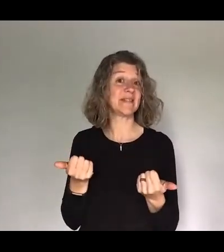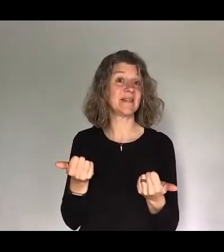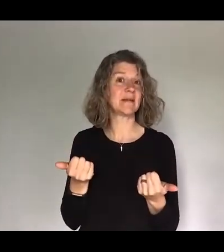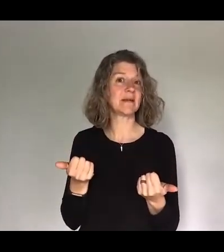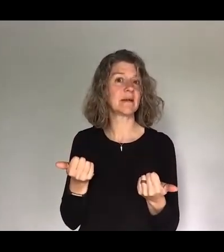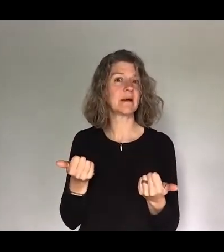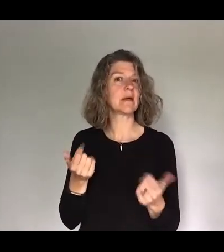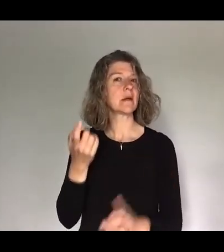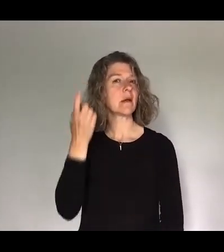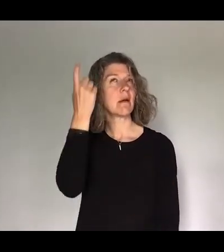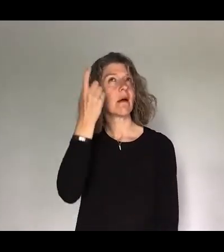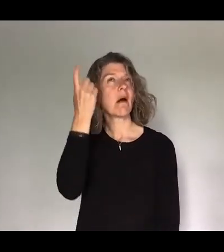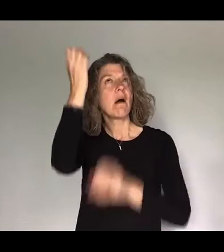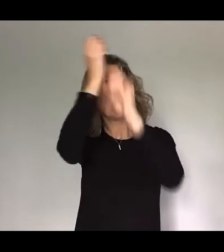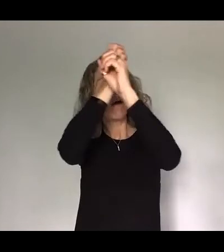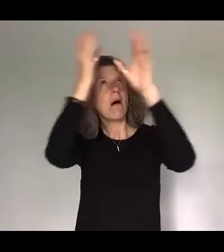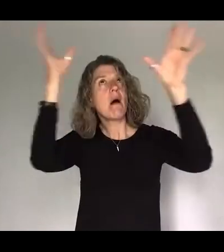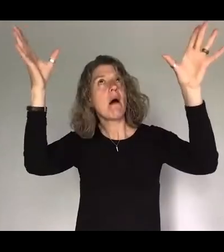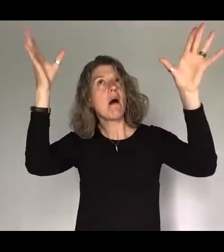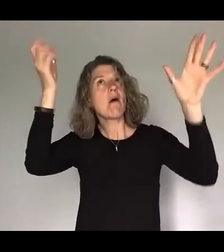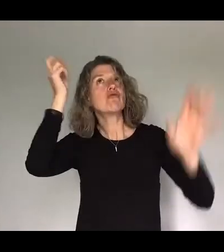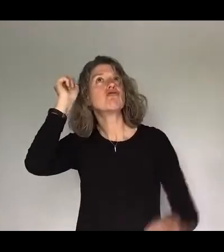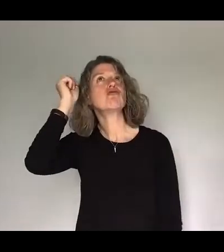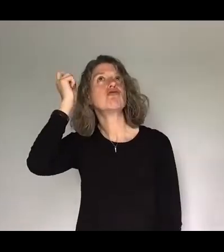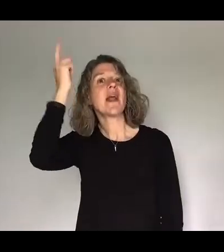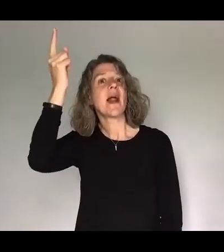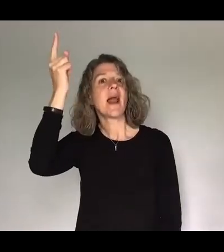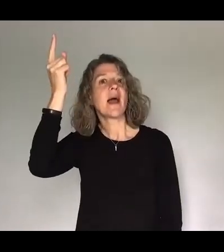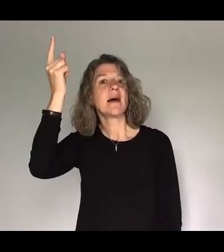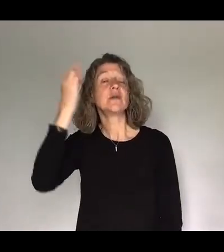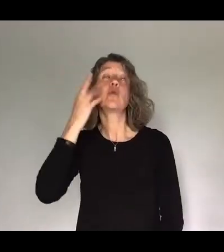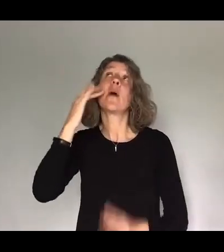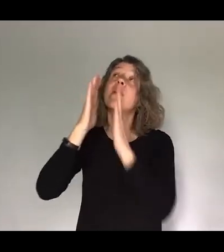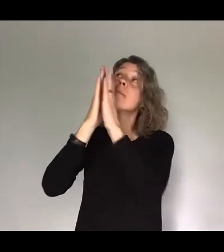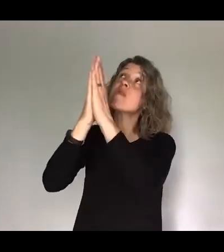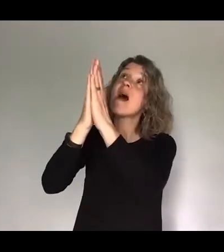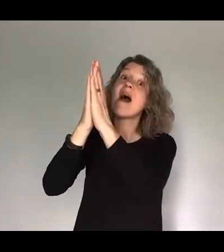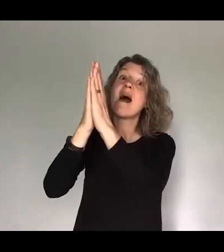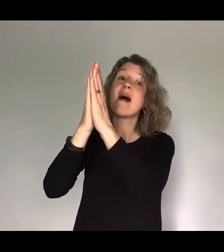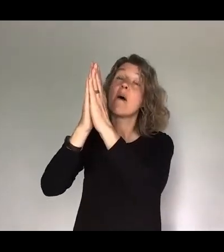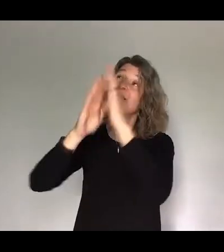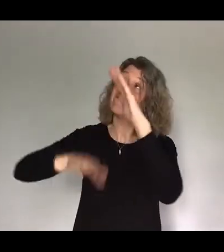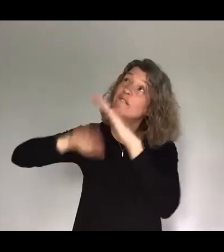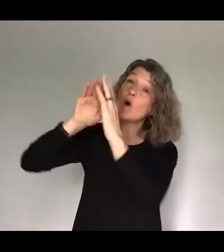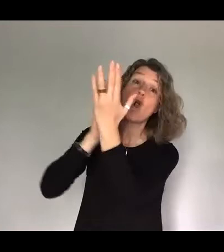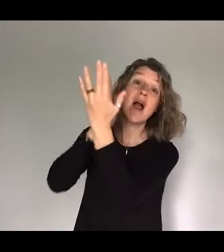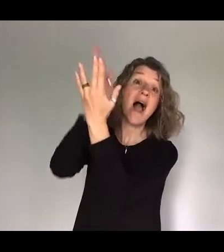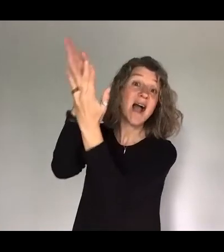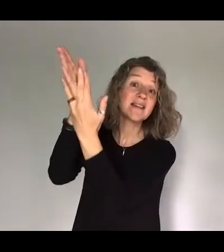us to realise that in this moment right now when we pray to him we have full access the Bible says when we ask we